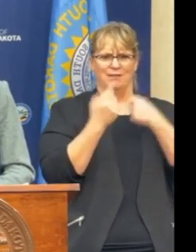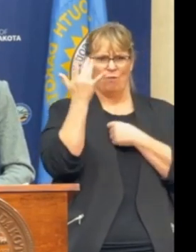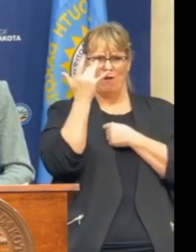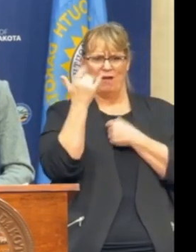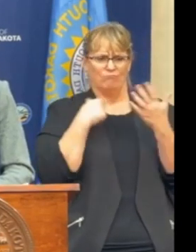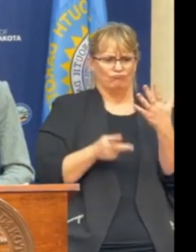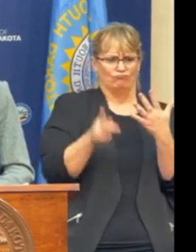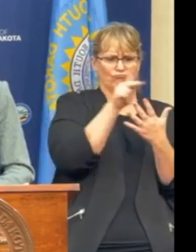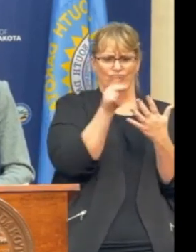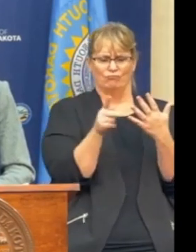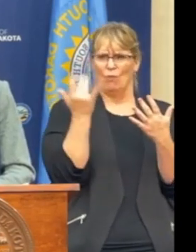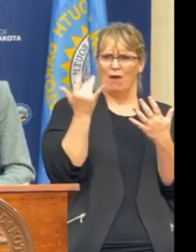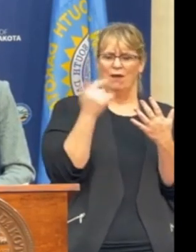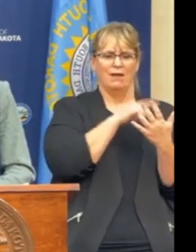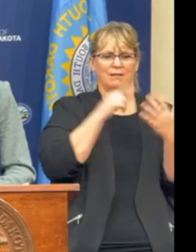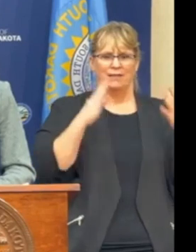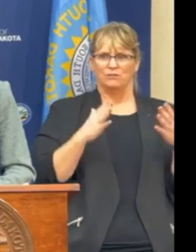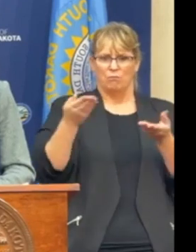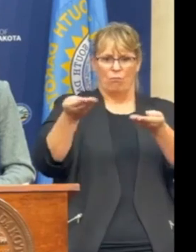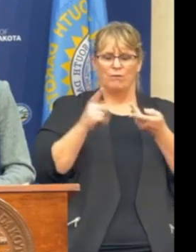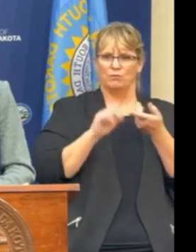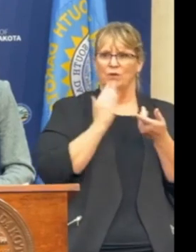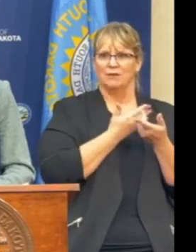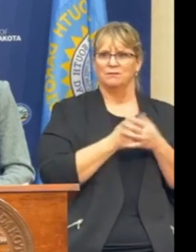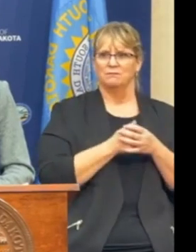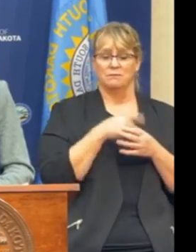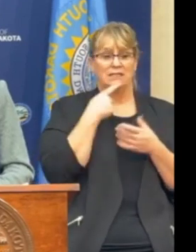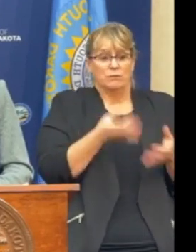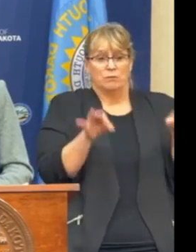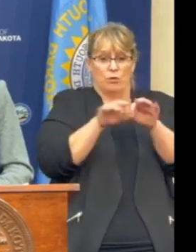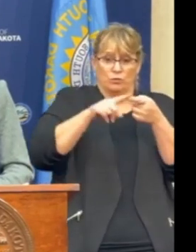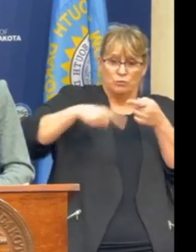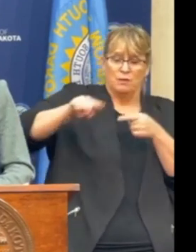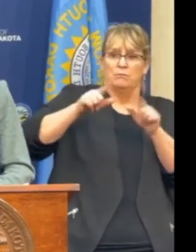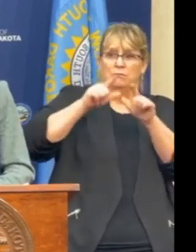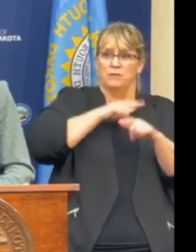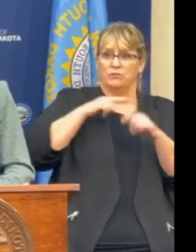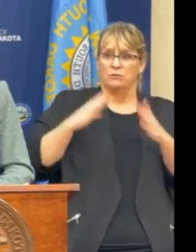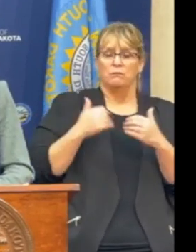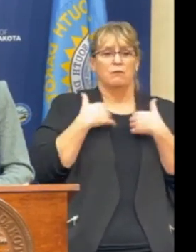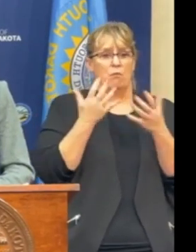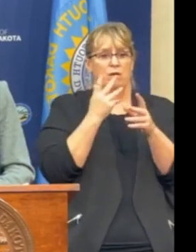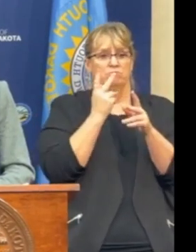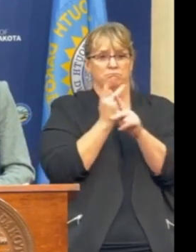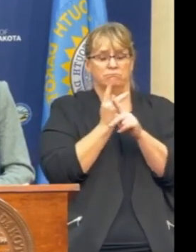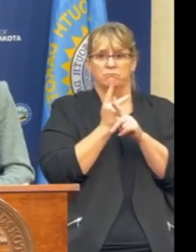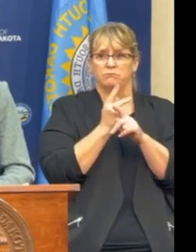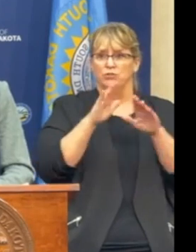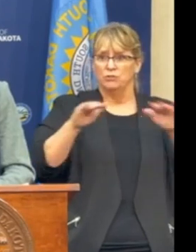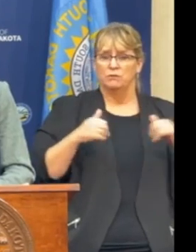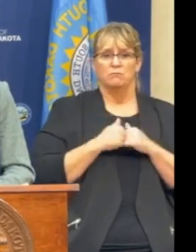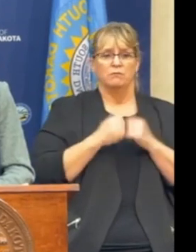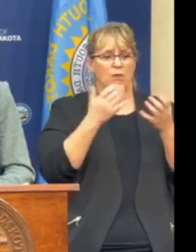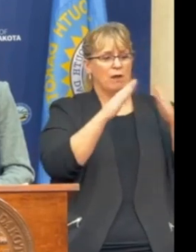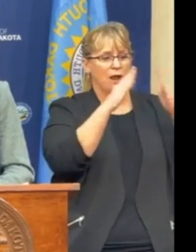certain projects it was because legislators brought them to us and said it was important to them. They wanted child care addressed, they wanted housing